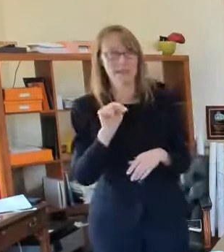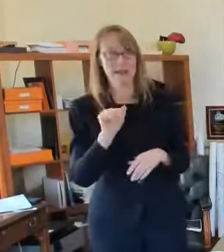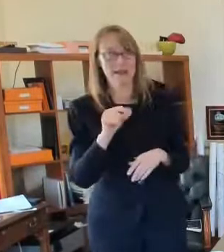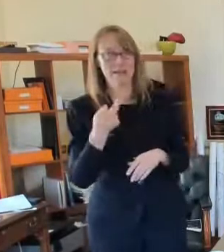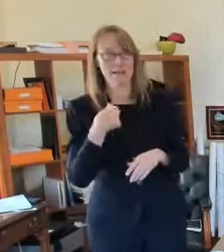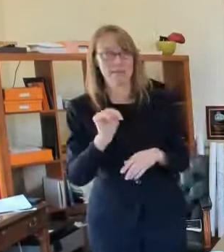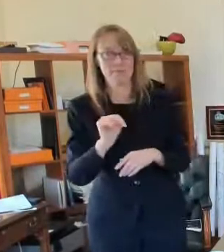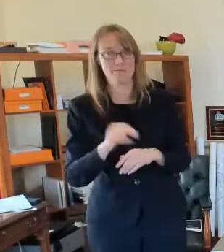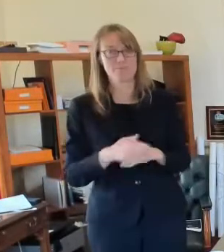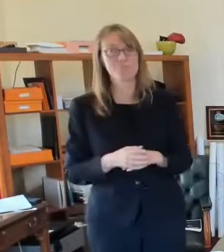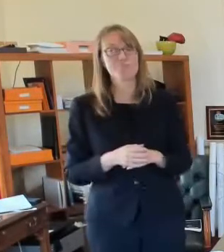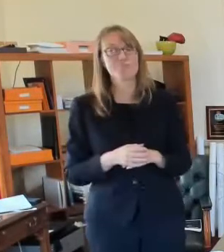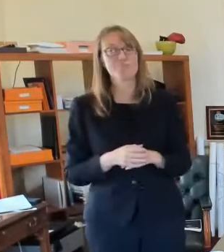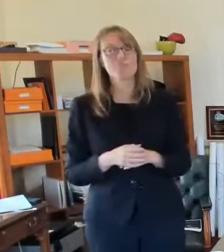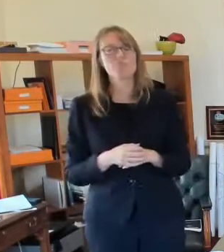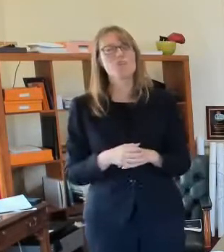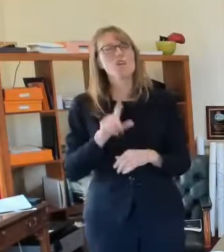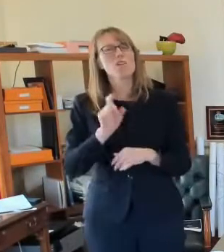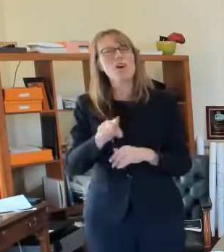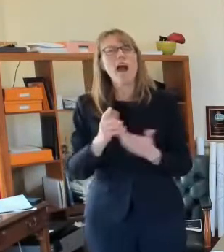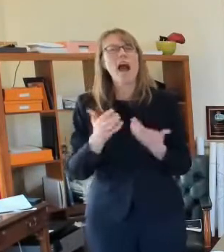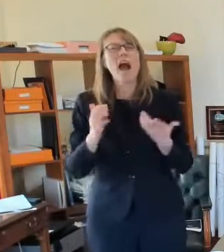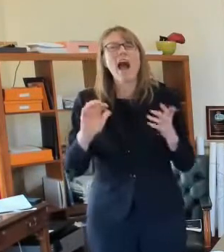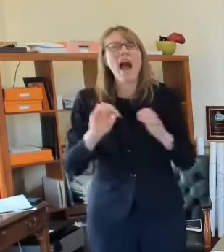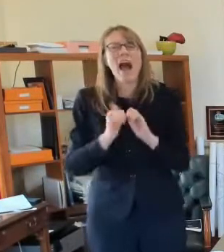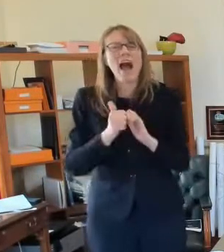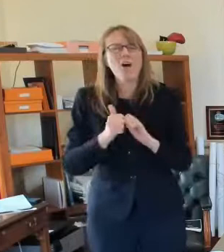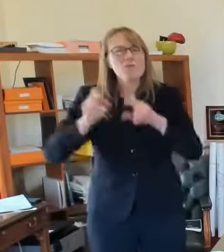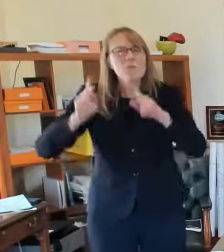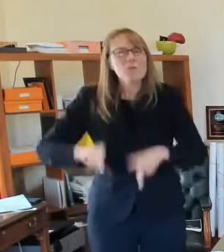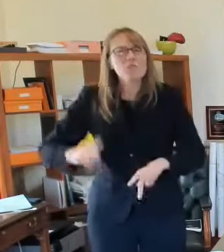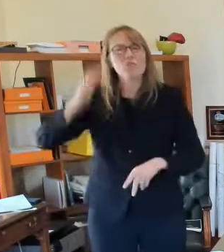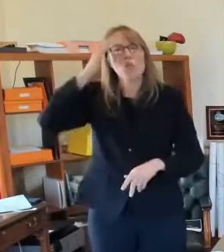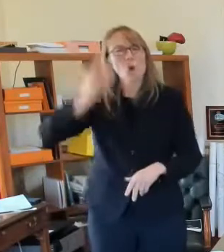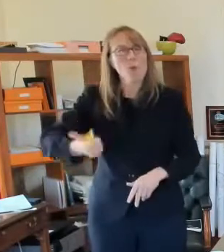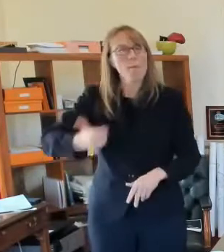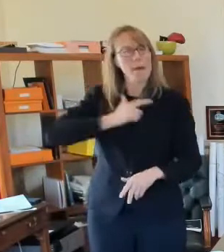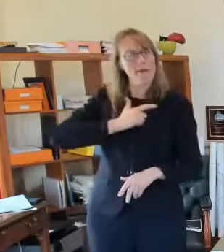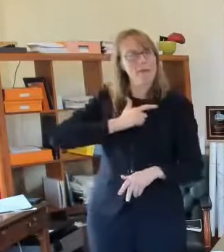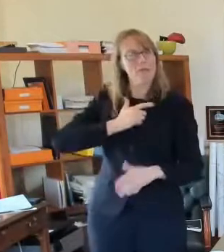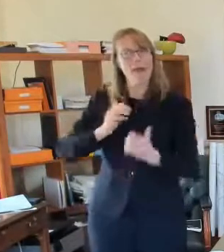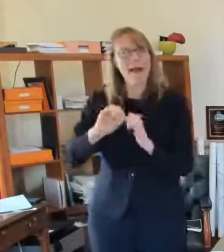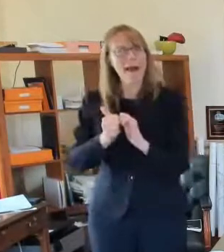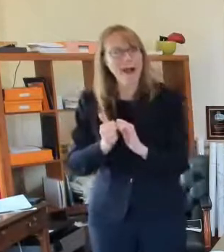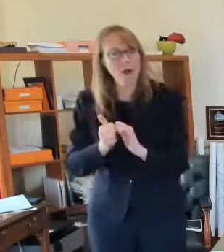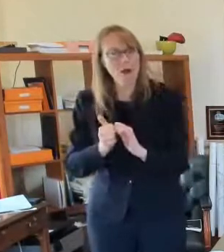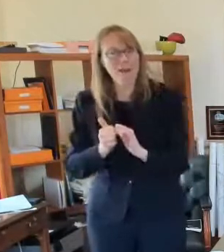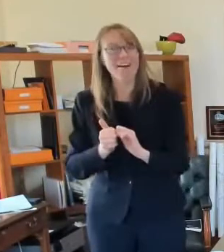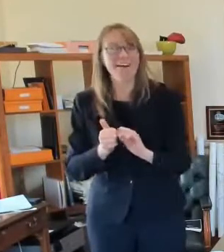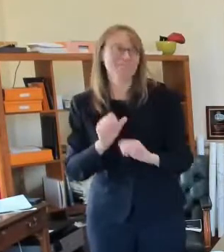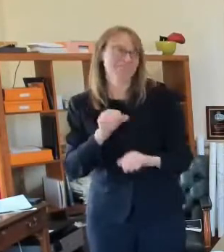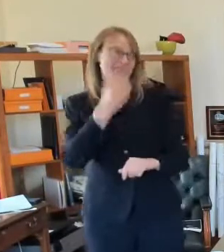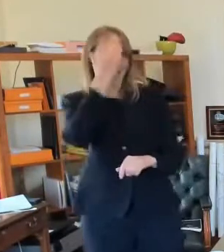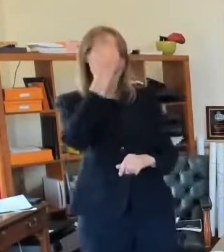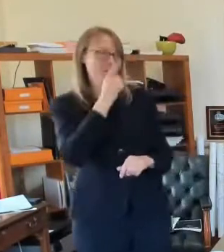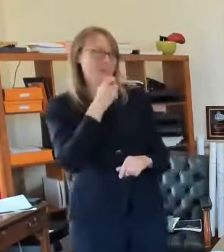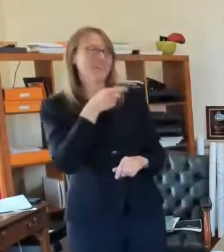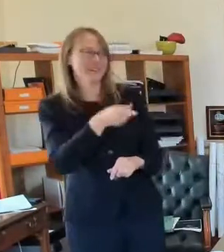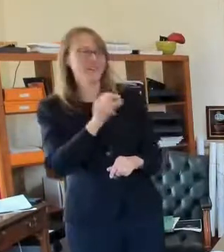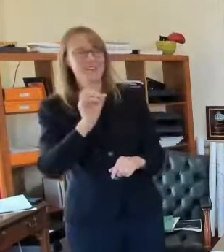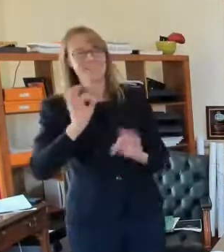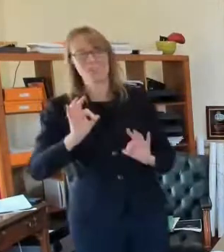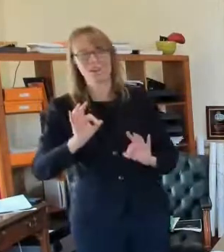to uh see that it's their turn know it's their turn to notify this that they're right that's nathan cromo hi nathan um